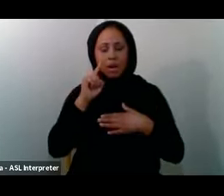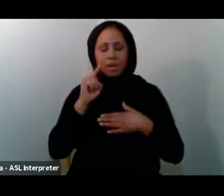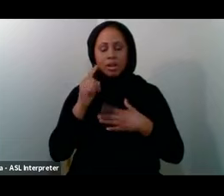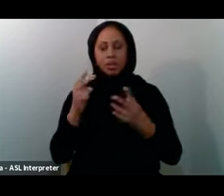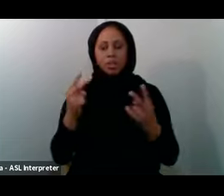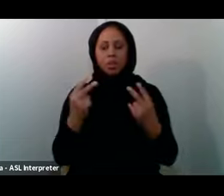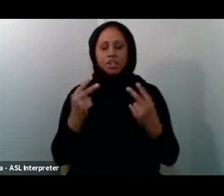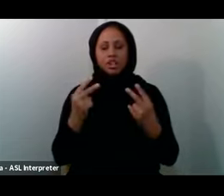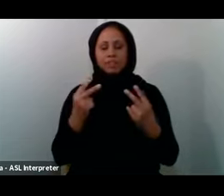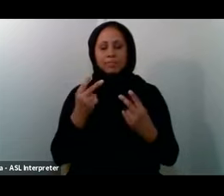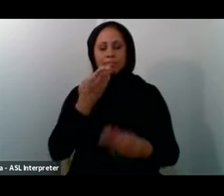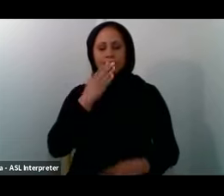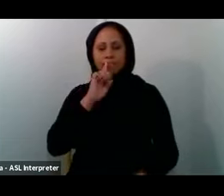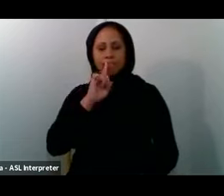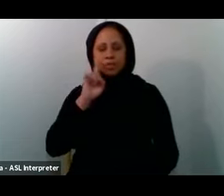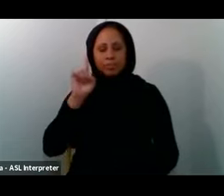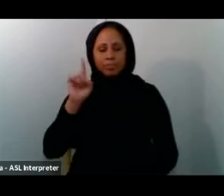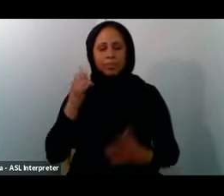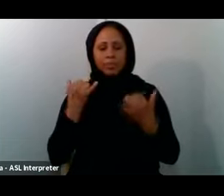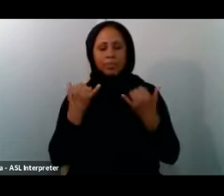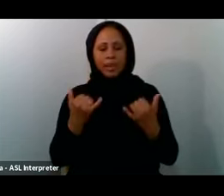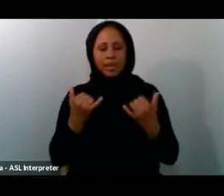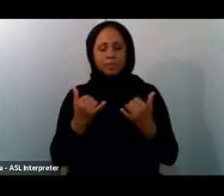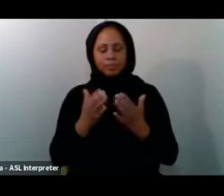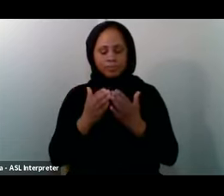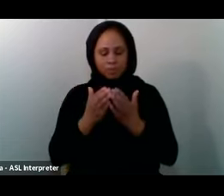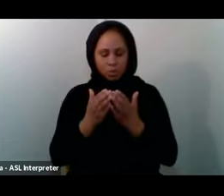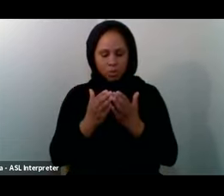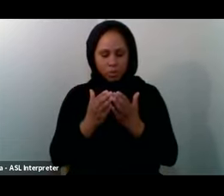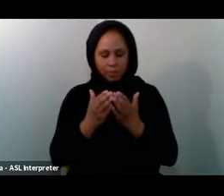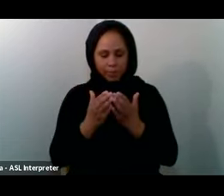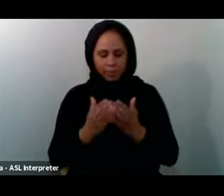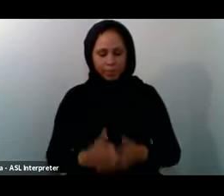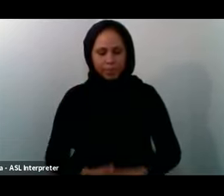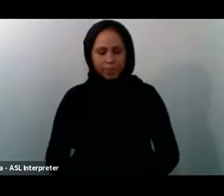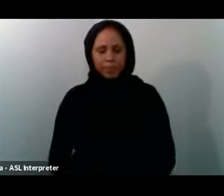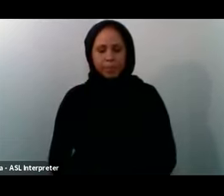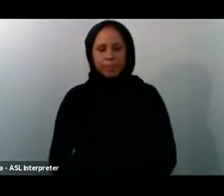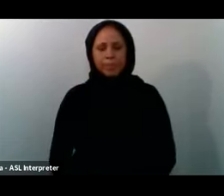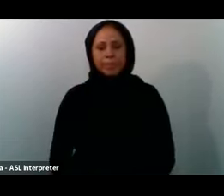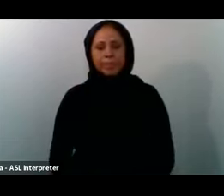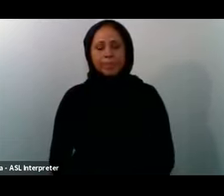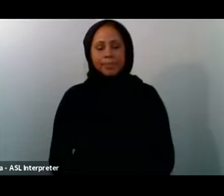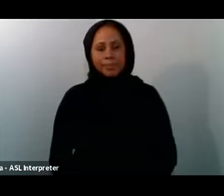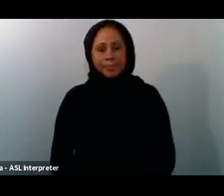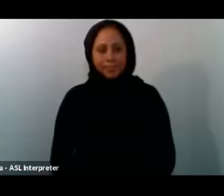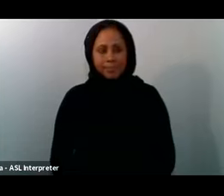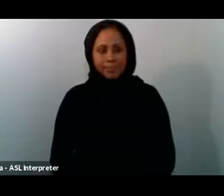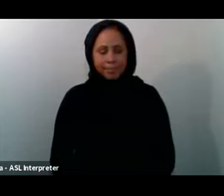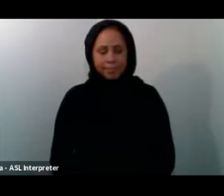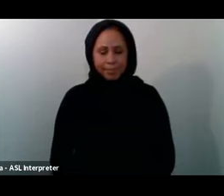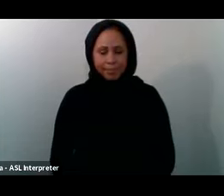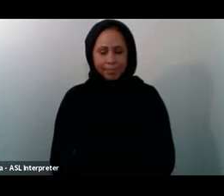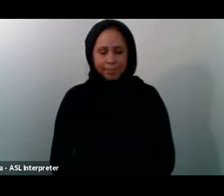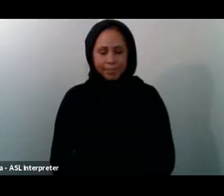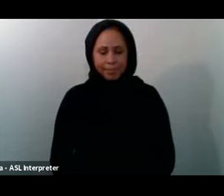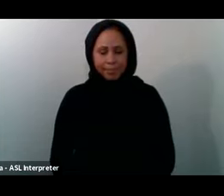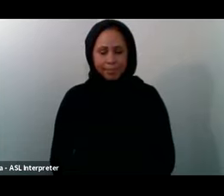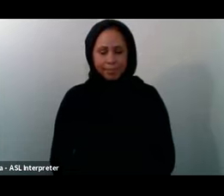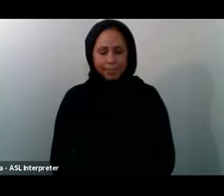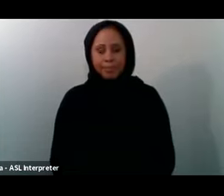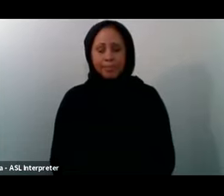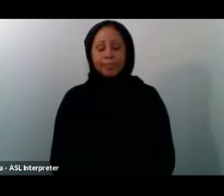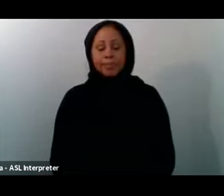Alhamdulillah. Wa salatu wa salamu ala rasulillah. Wa ala alihi wa sahbihi ajma'een. Amma ba'd. I'm going